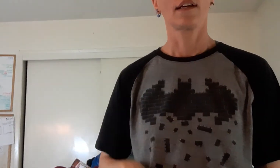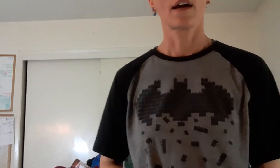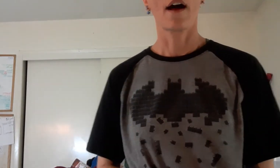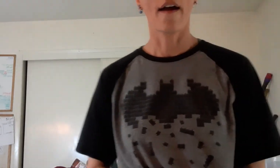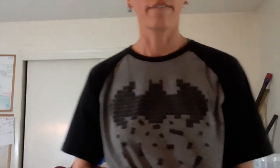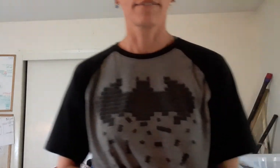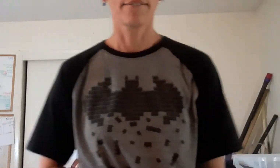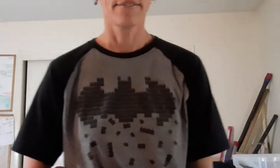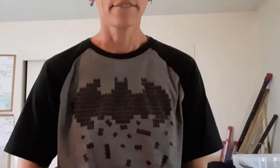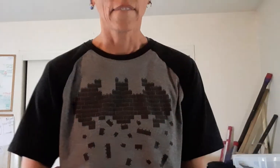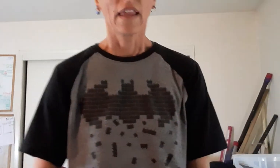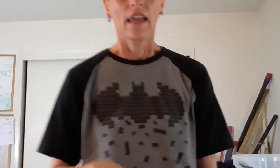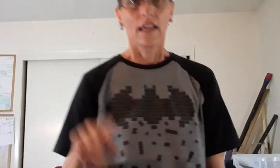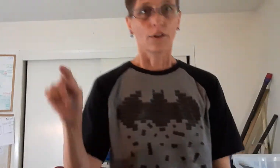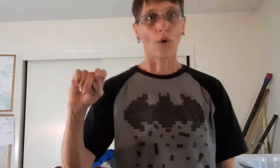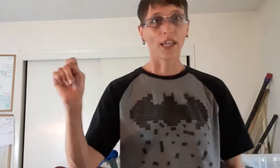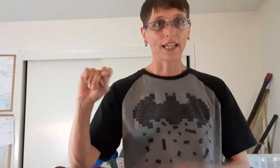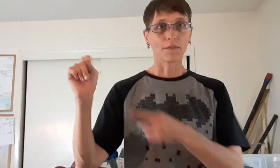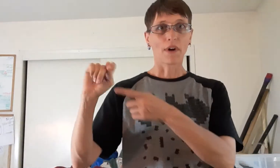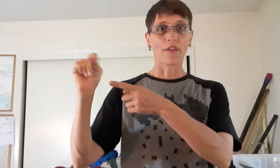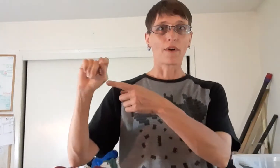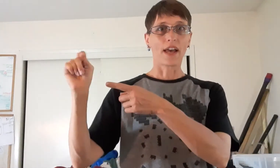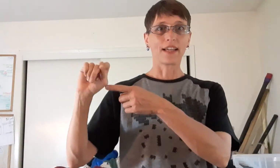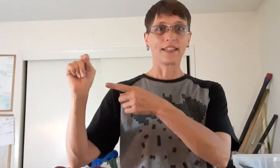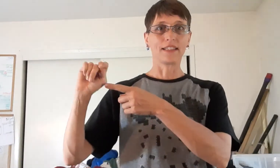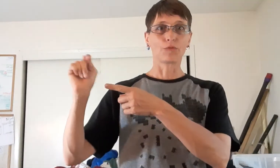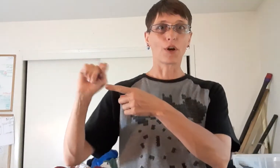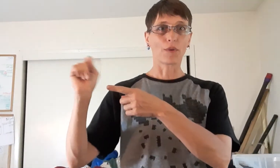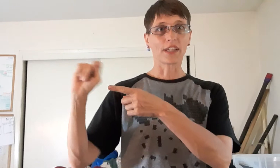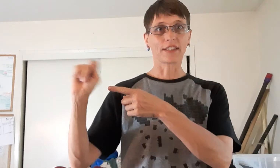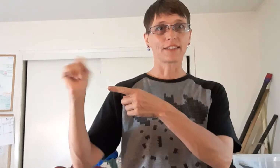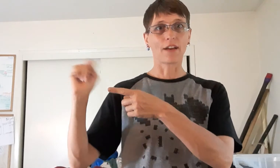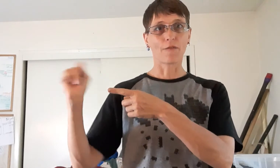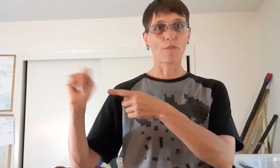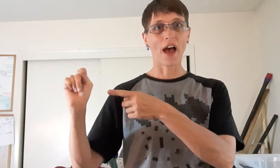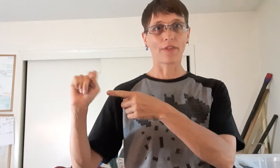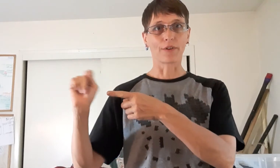All right. Toilet, by the way, is where we get the sign for bathroom.